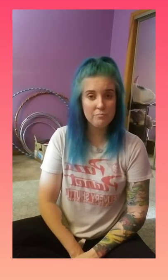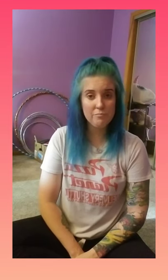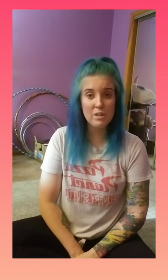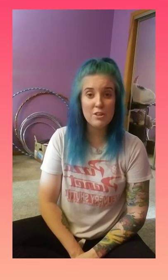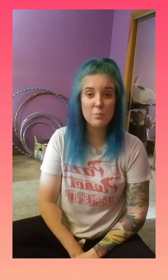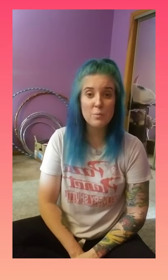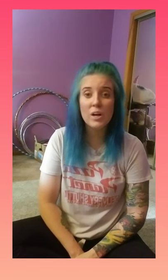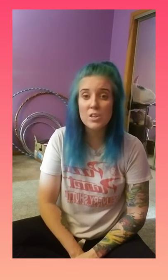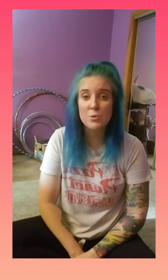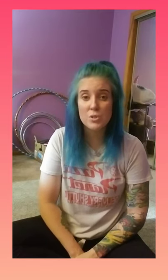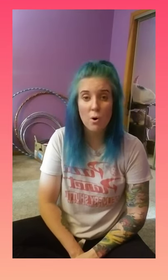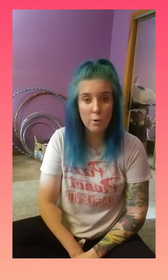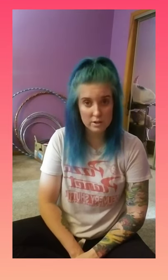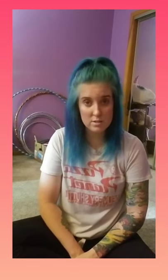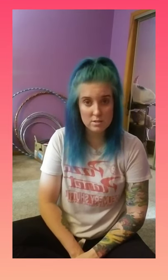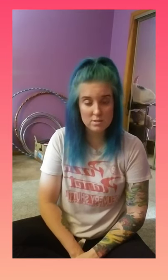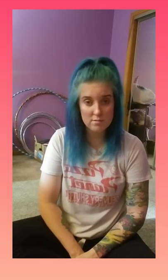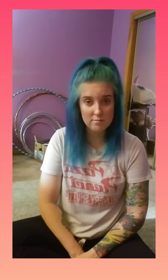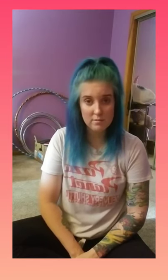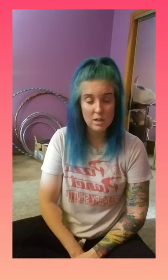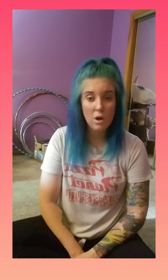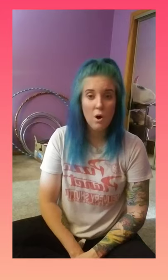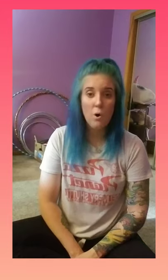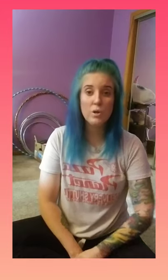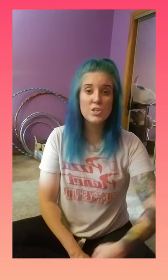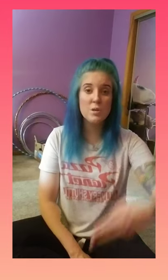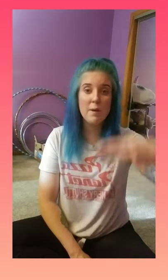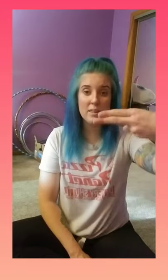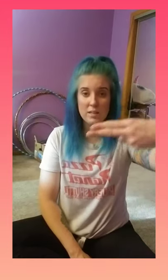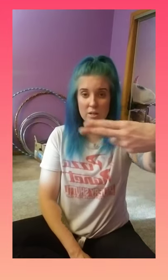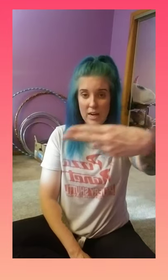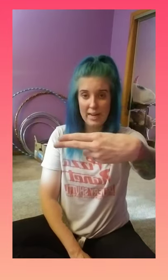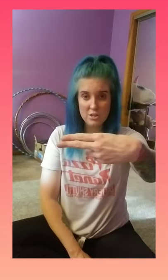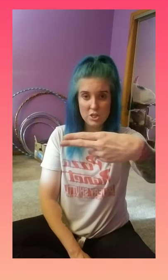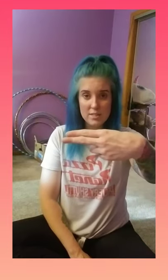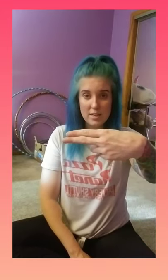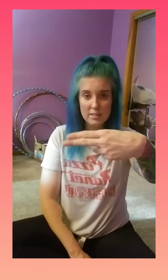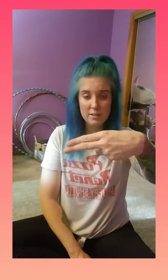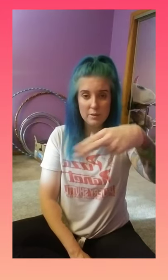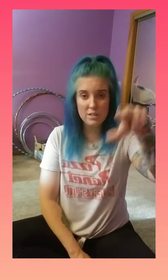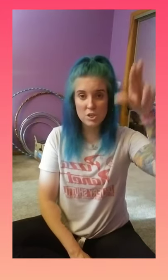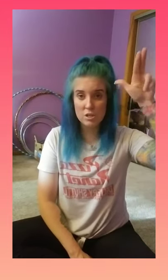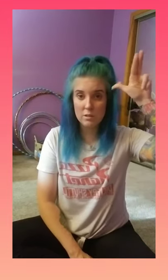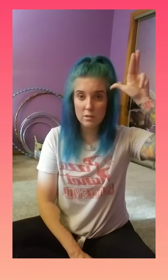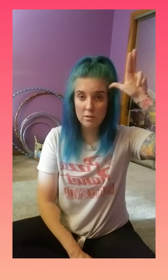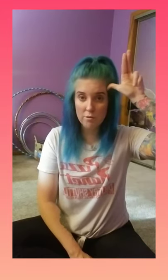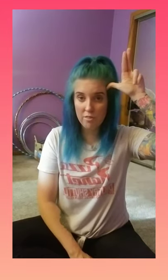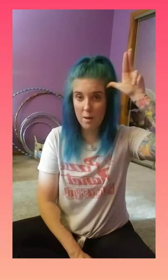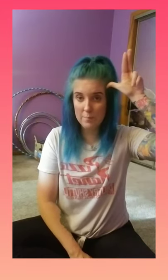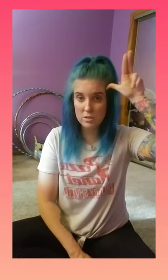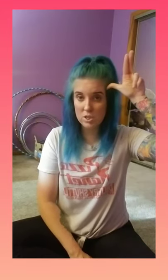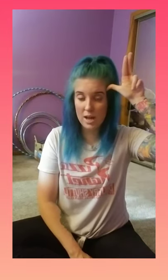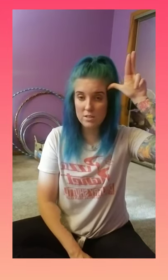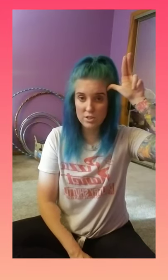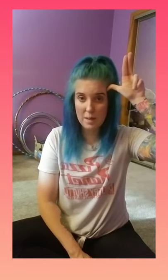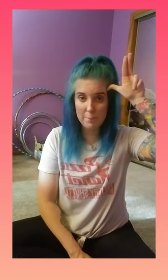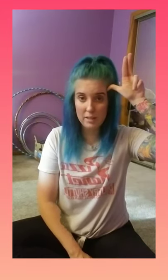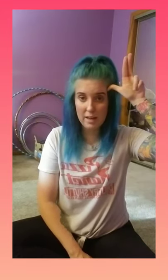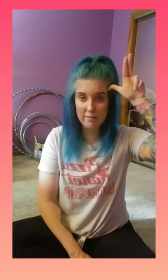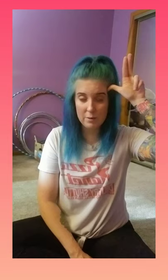Third one we're going to do is horse. Horse. you make the letter H in sign language. Your thumb is kind of to your temple again like we